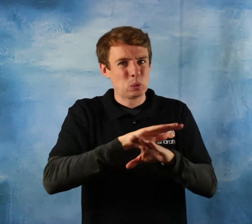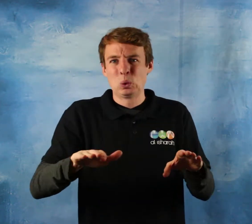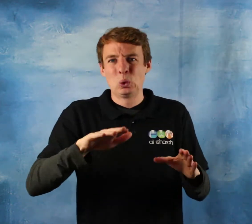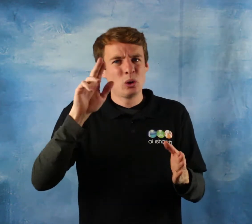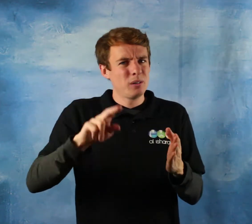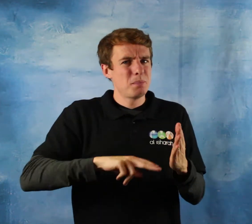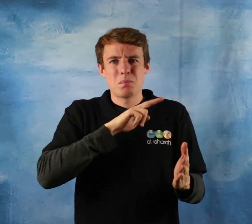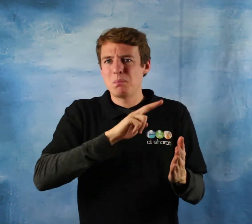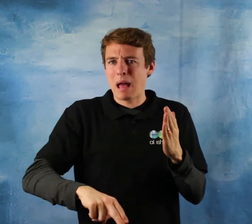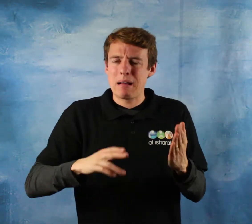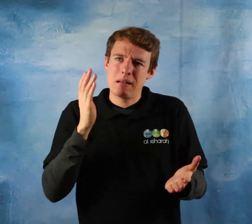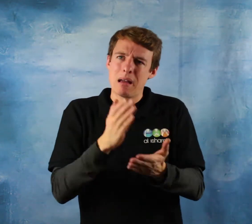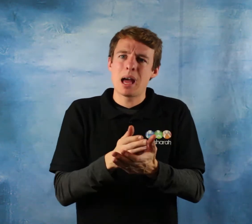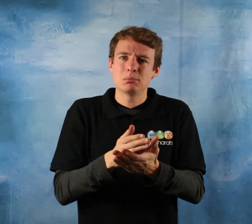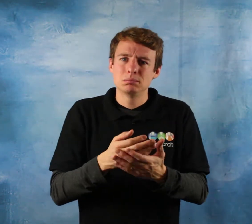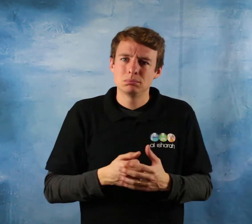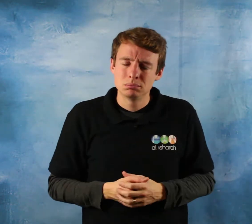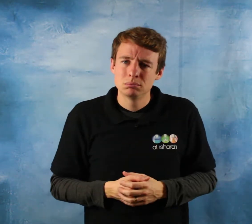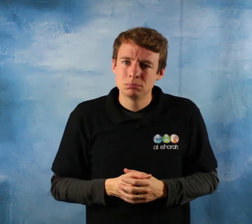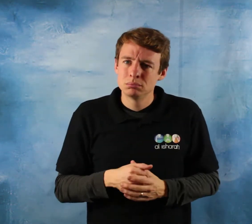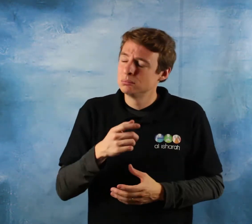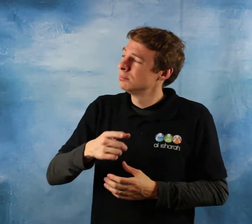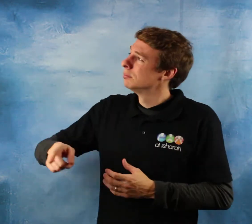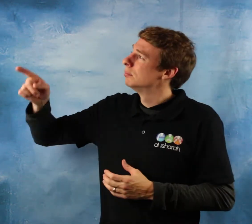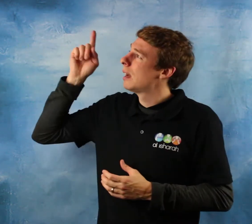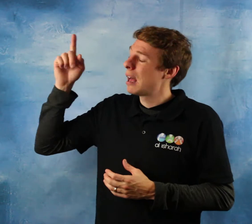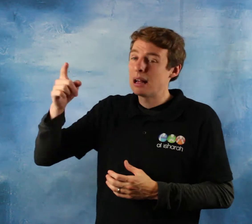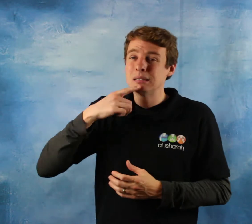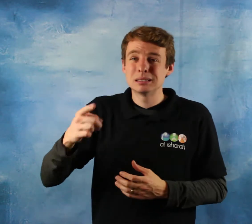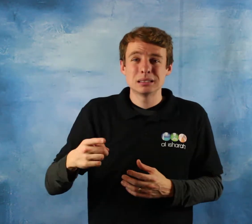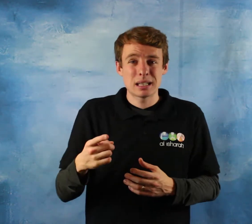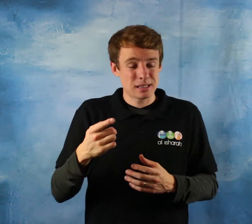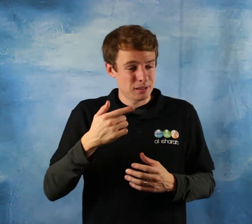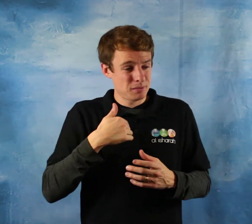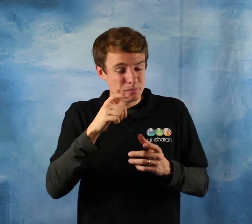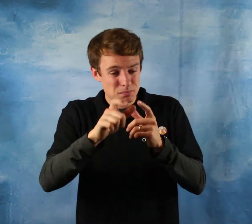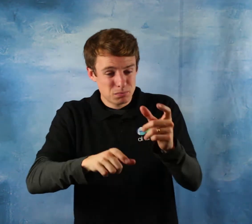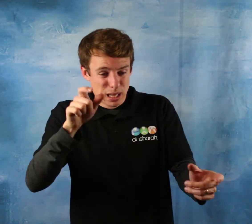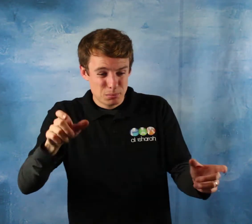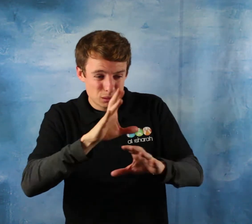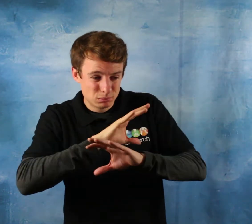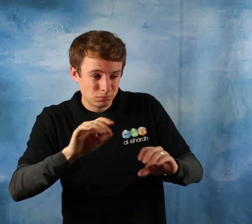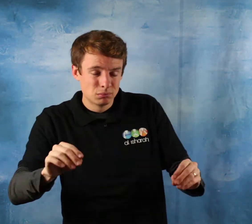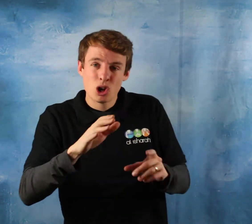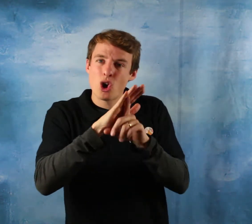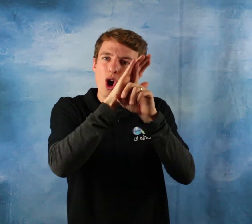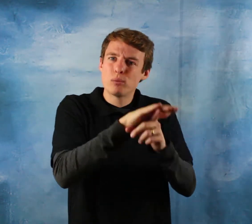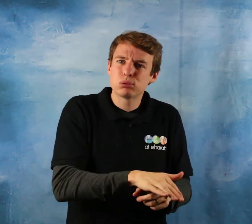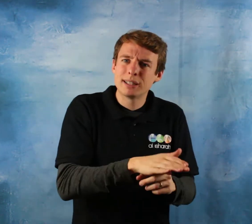have forbidden injustice for myself and allahu subhanahu wa ta'ala can do what he wills but he has forbidden oppression for